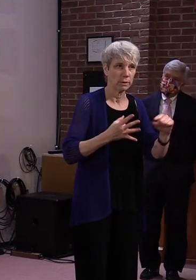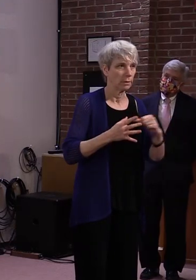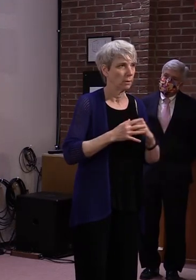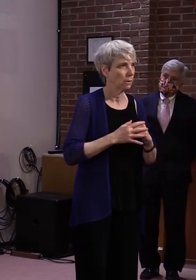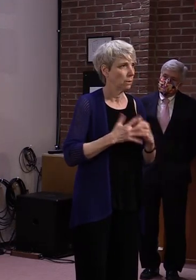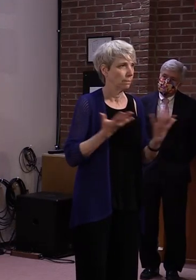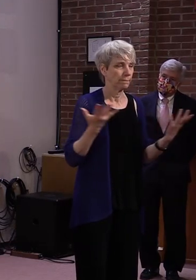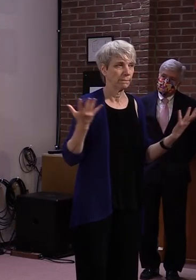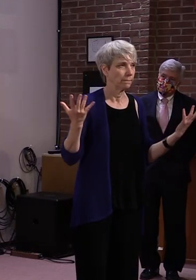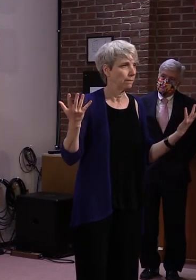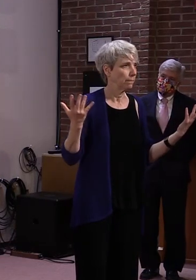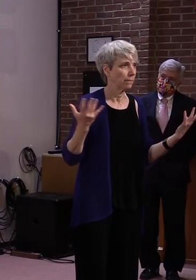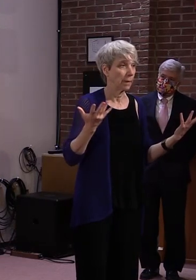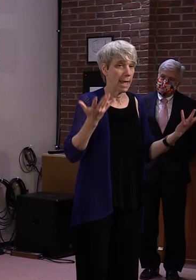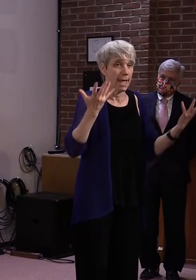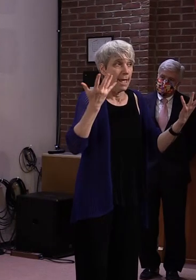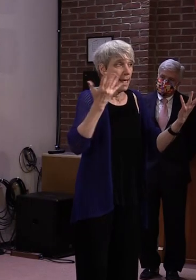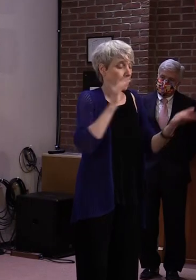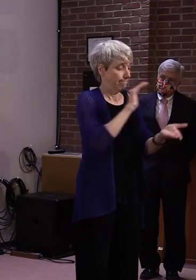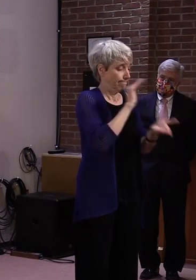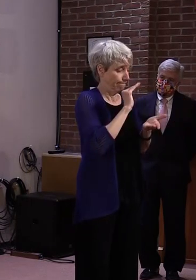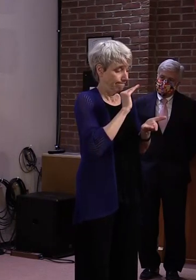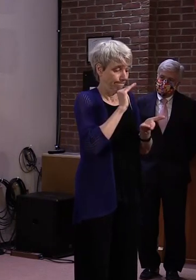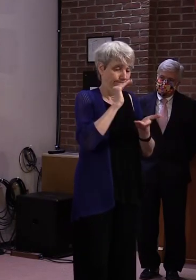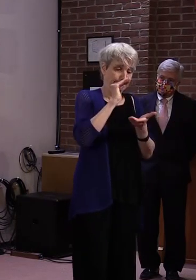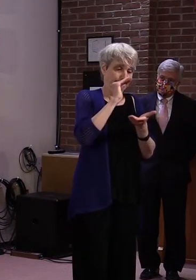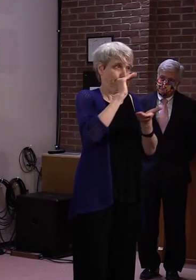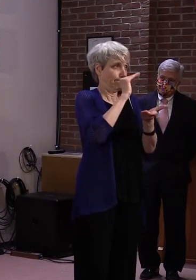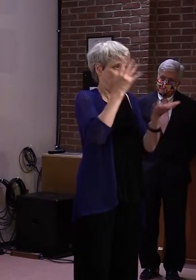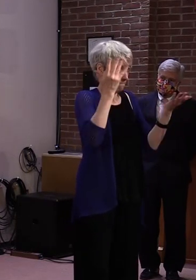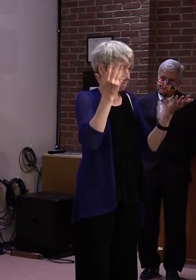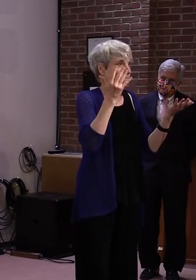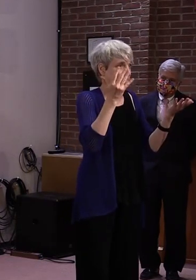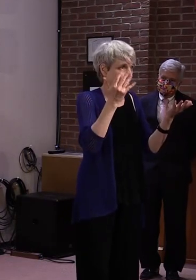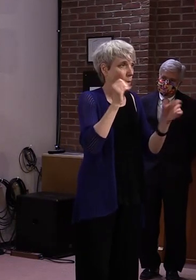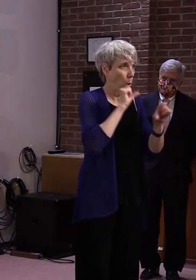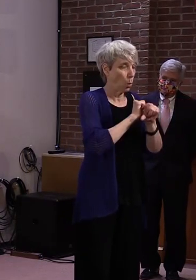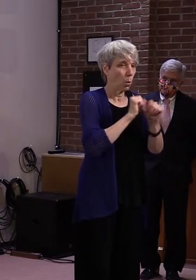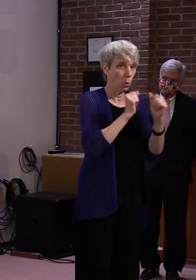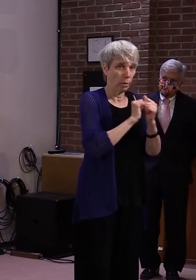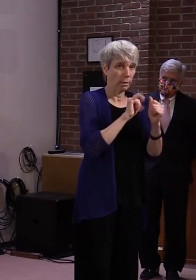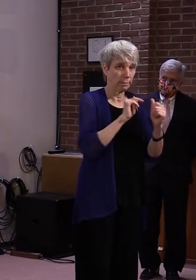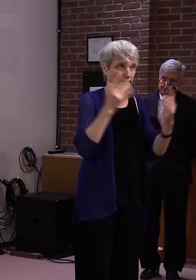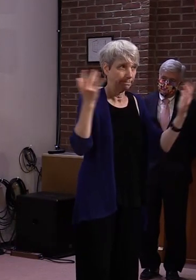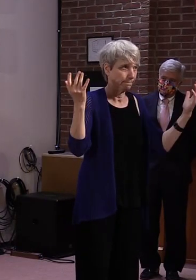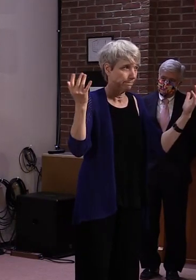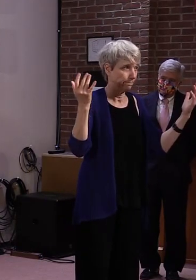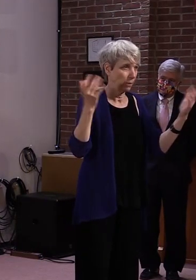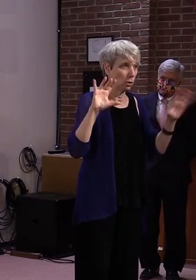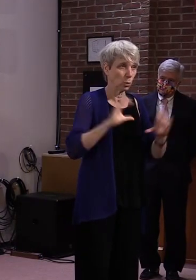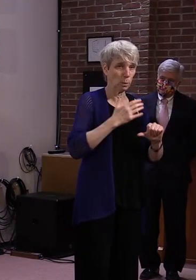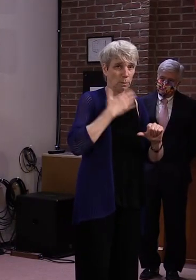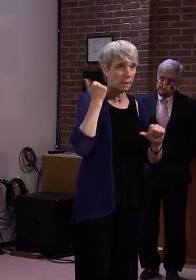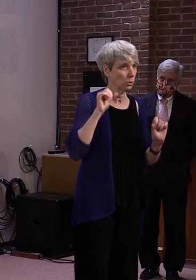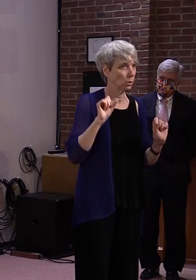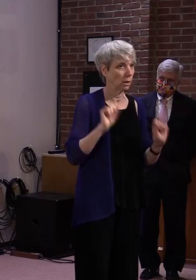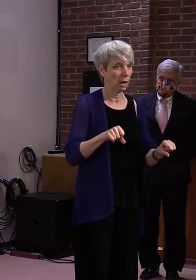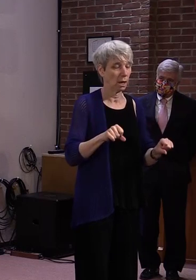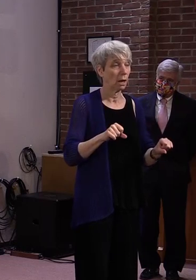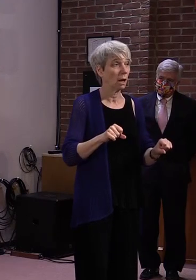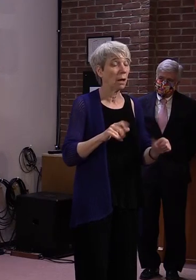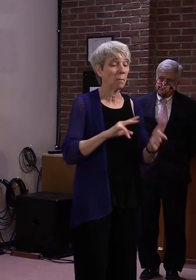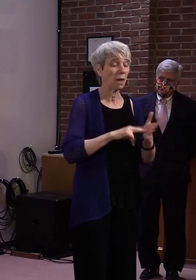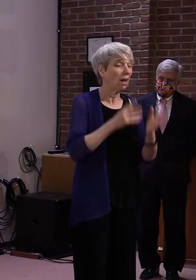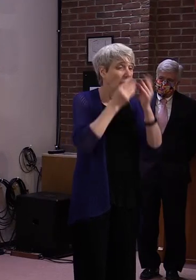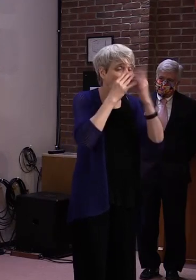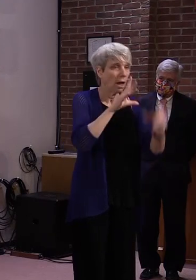we're working with the team we have. mean, this is what we have, and we have to make the best from it. But we are empathetic and